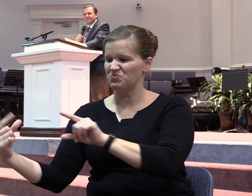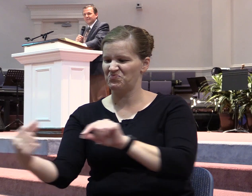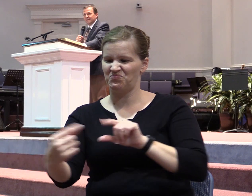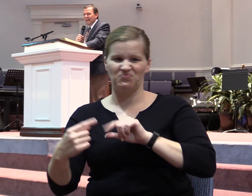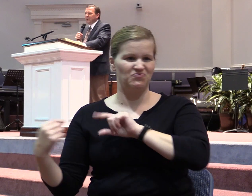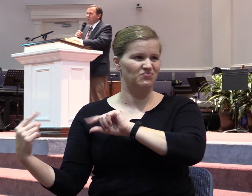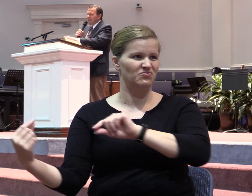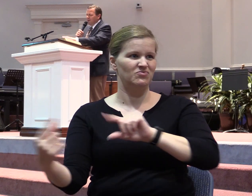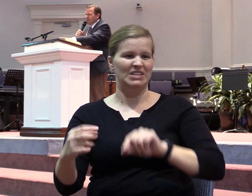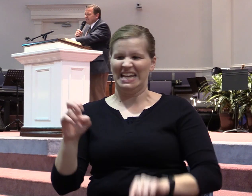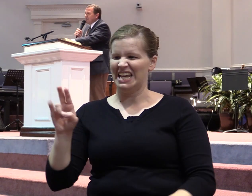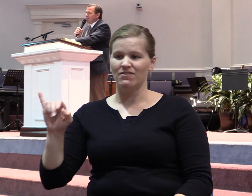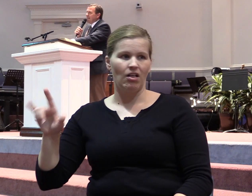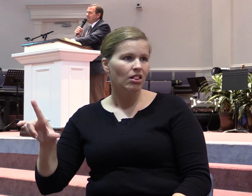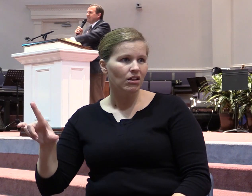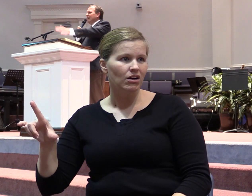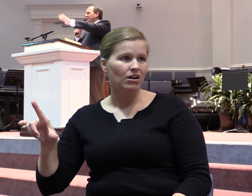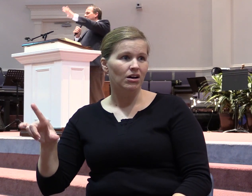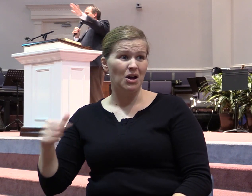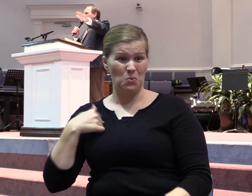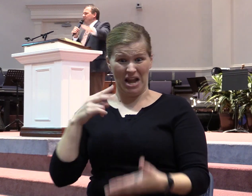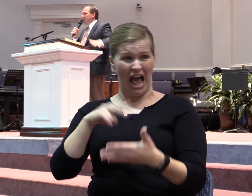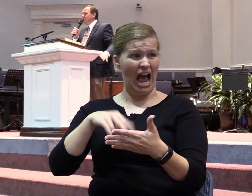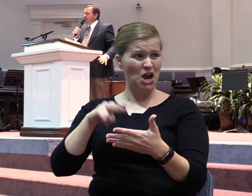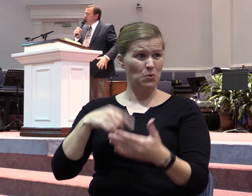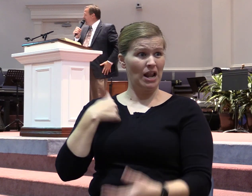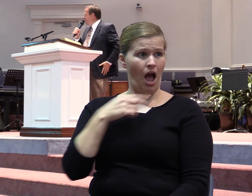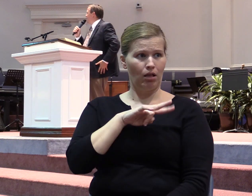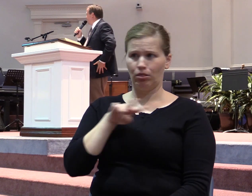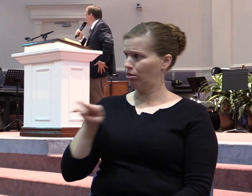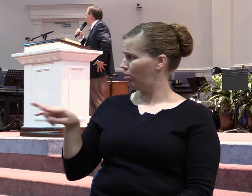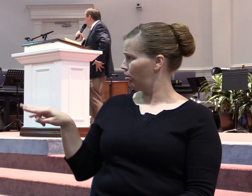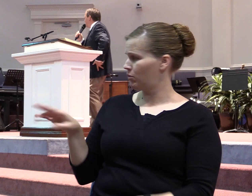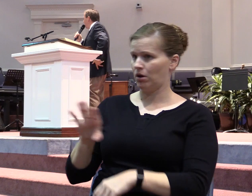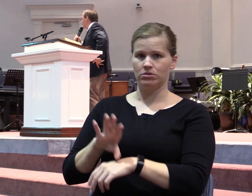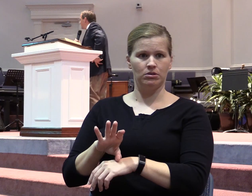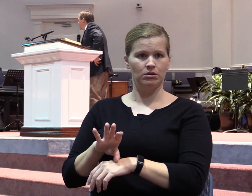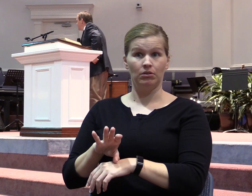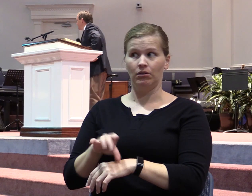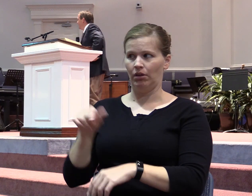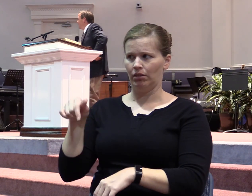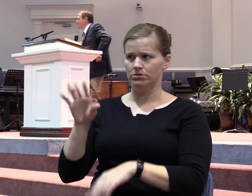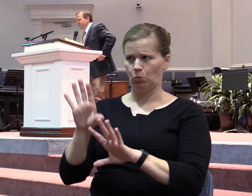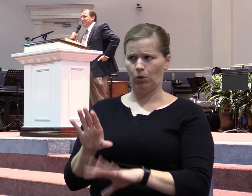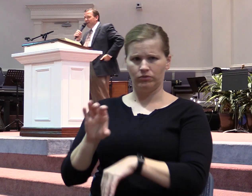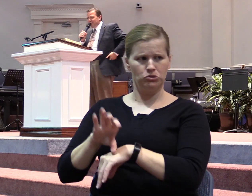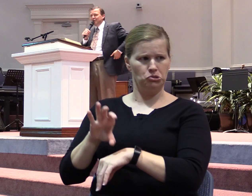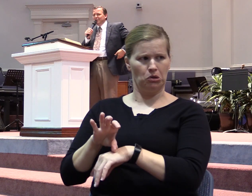Hey, when I read stuff like this I look around at our church and go, this is a great church. This is a good